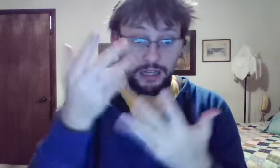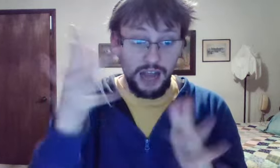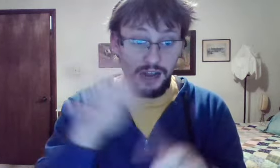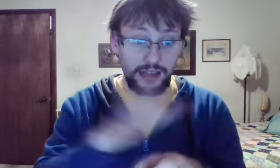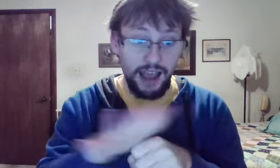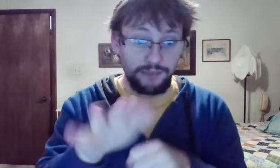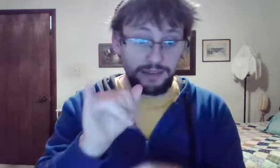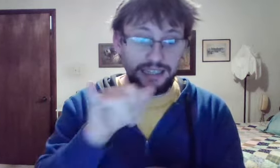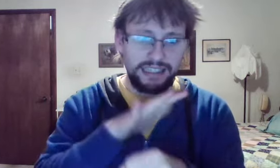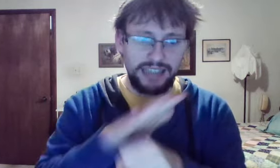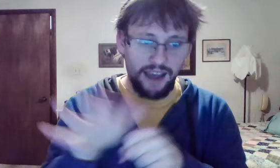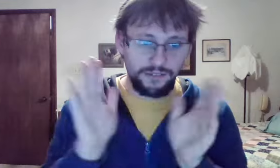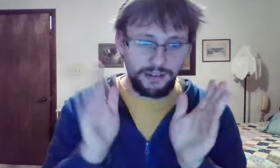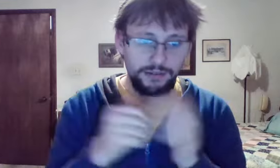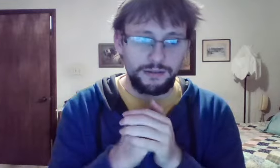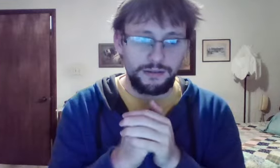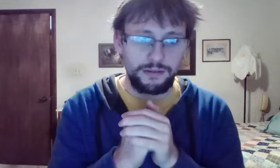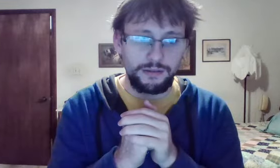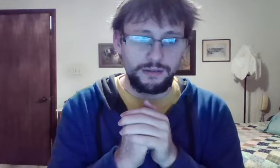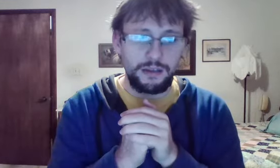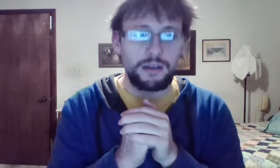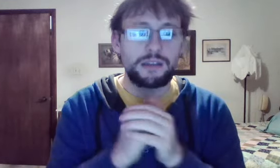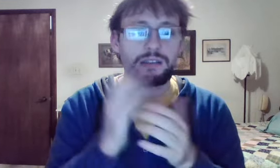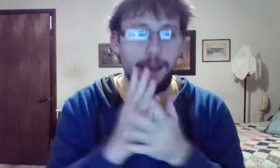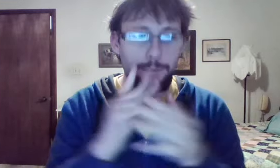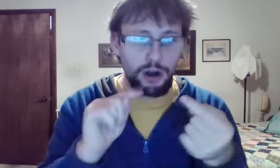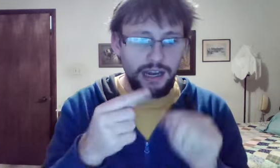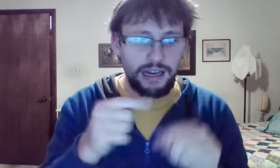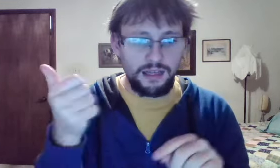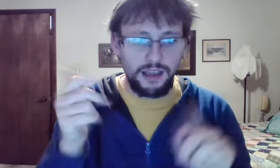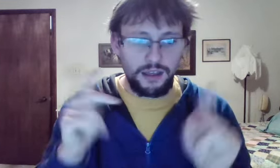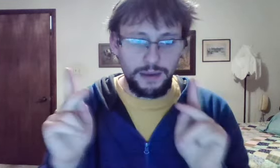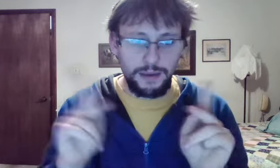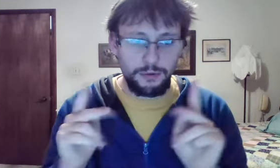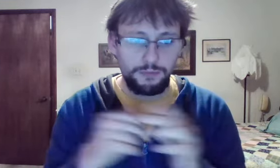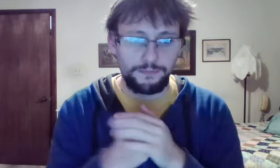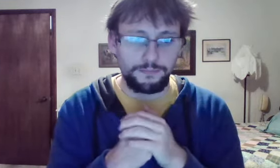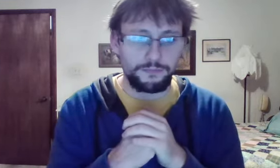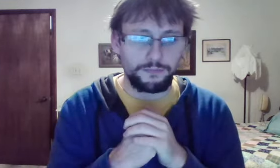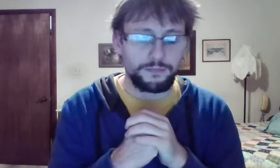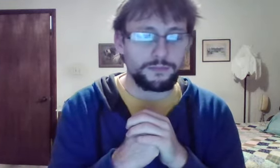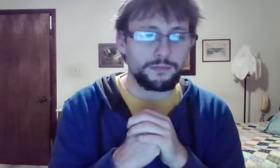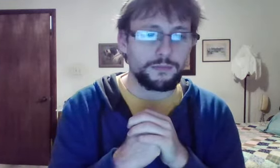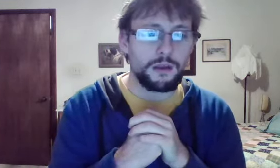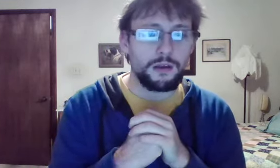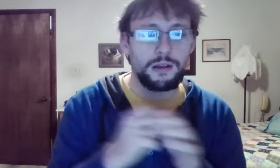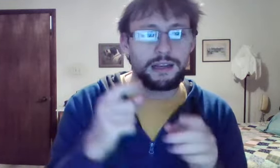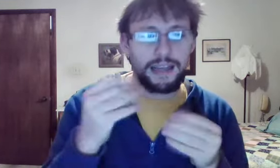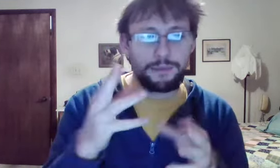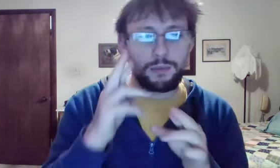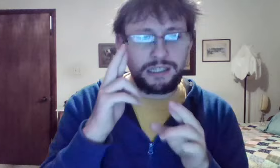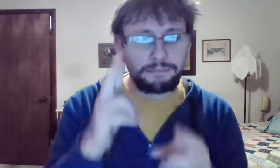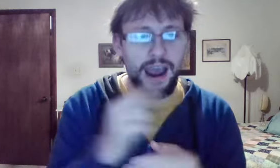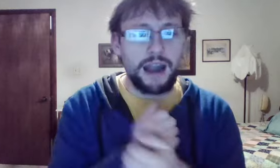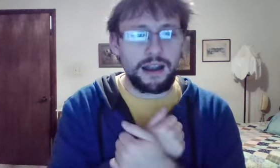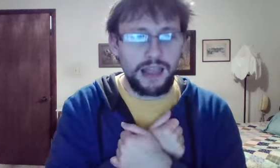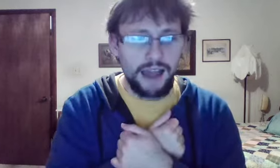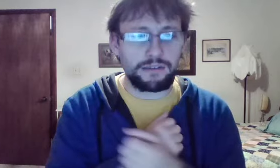That's not if not. Stop hurting on other people. Deep in respect. Deep Leaven.